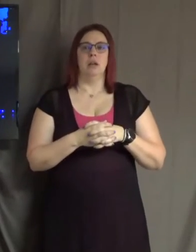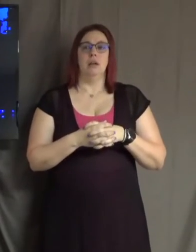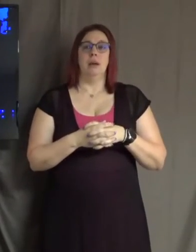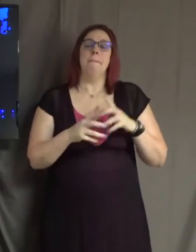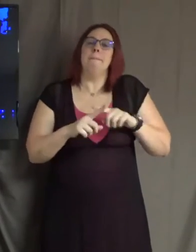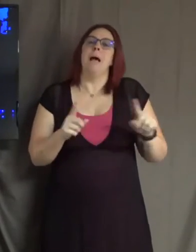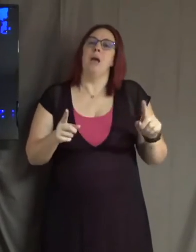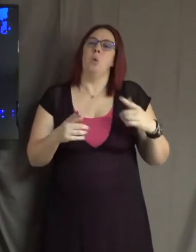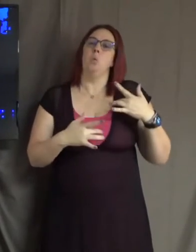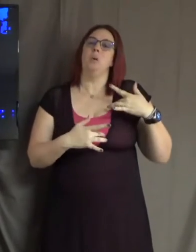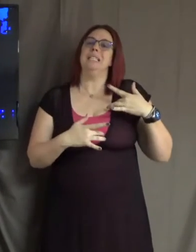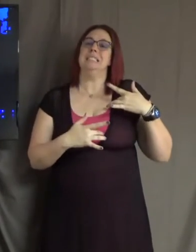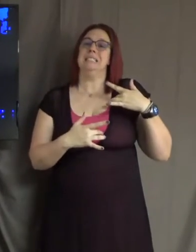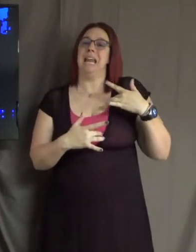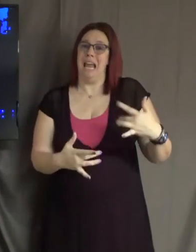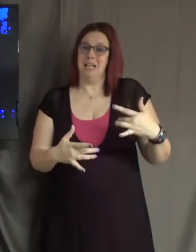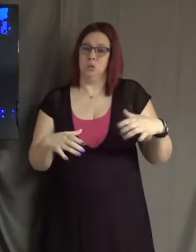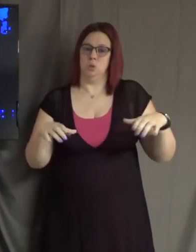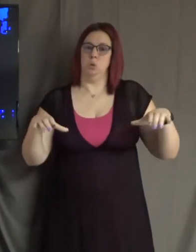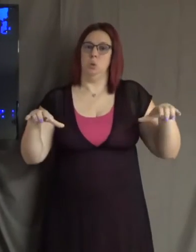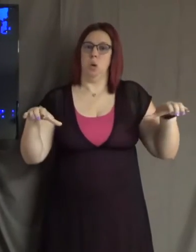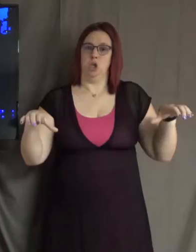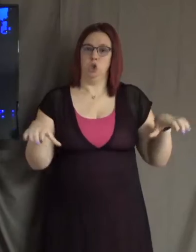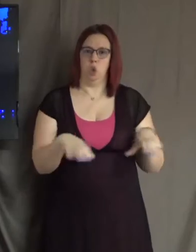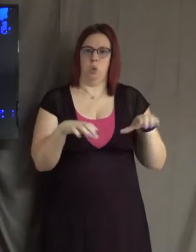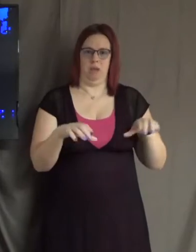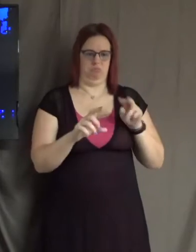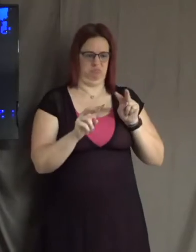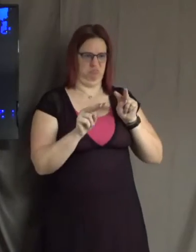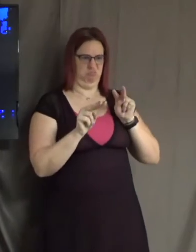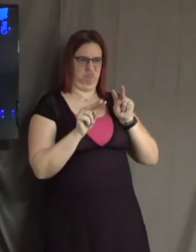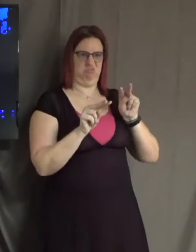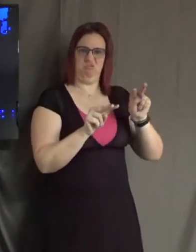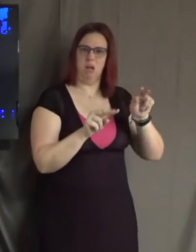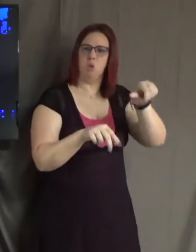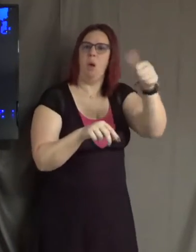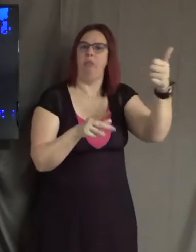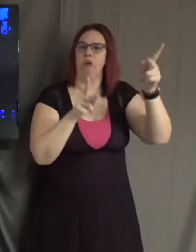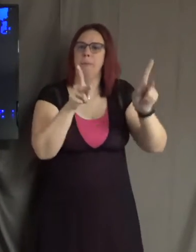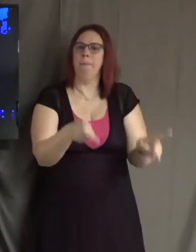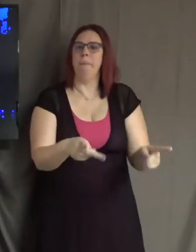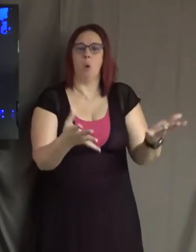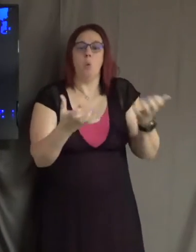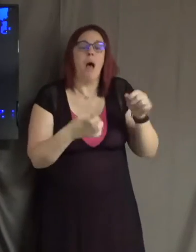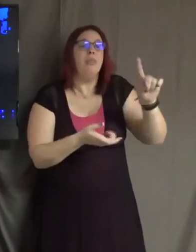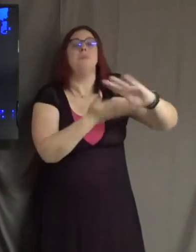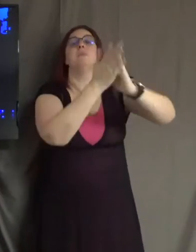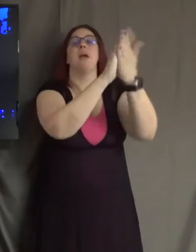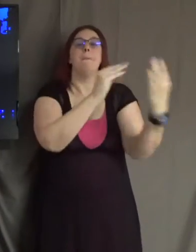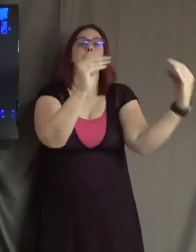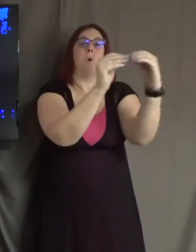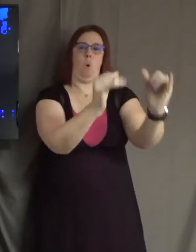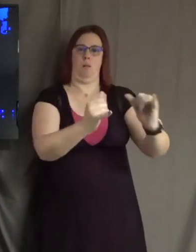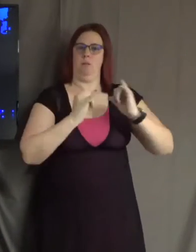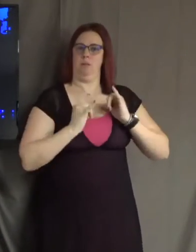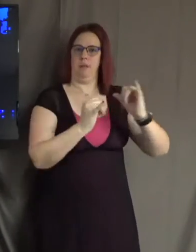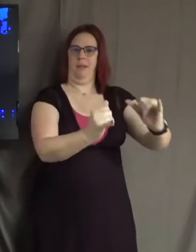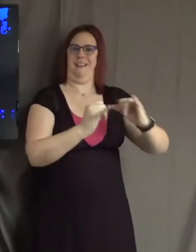do this to other people. We want them to be more like us, even though we can all look around and see that in terms of the universe